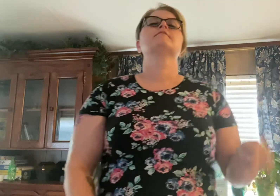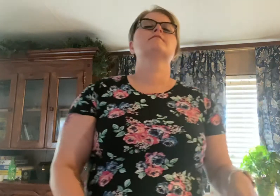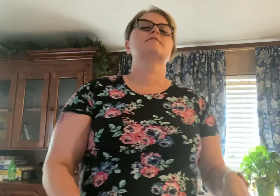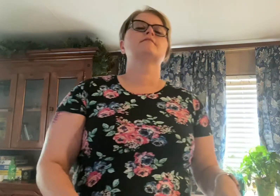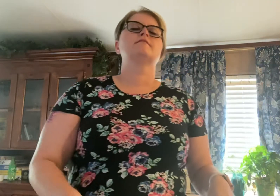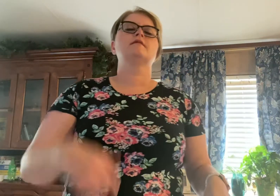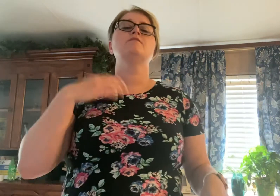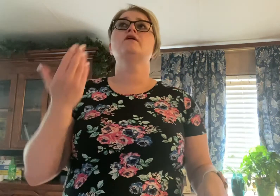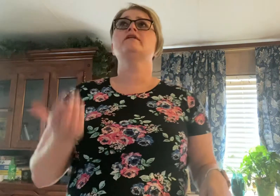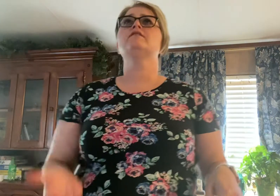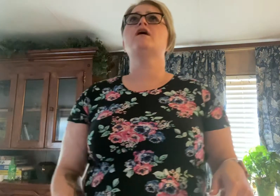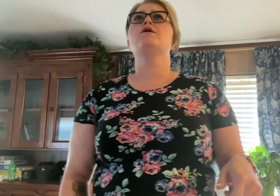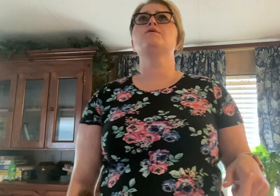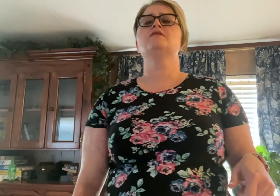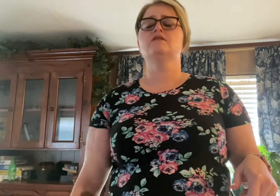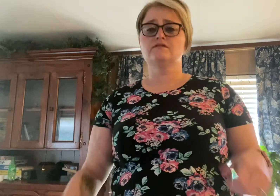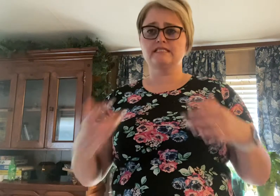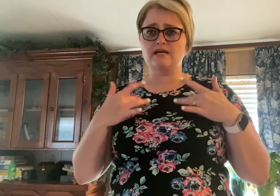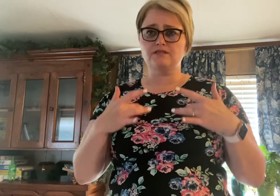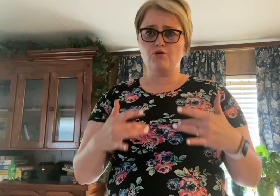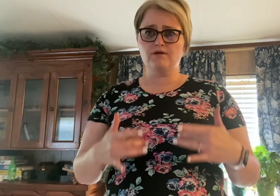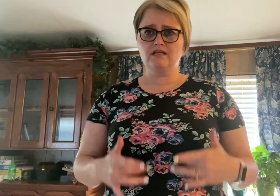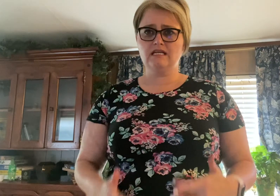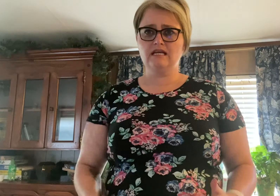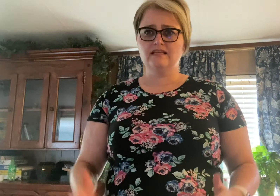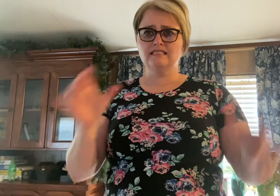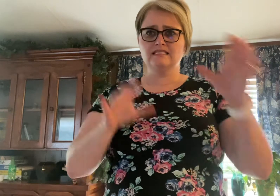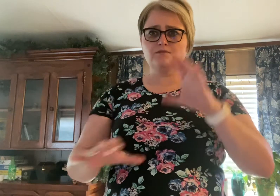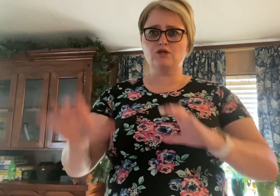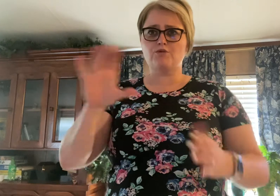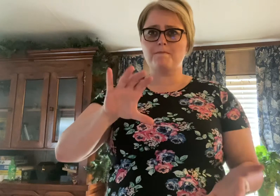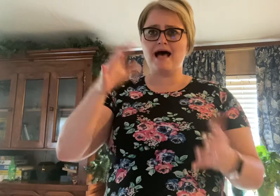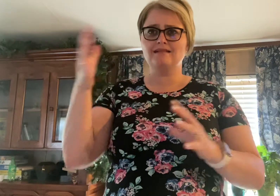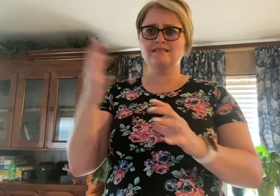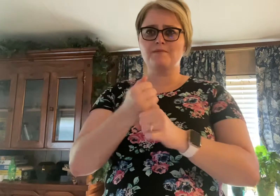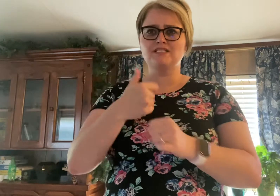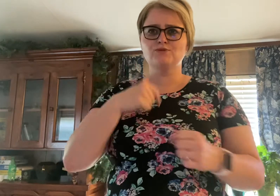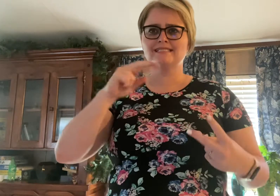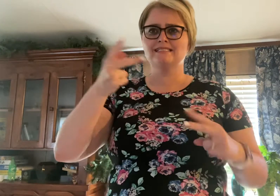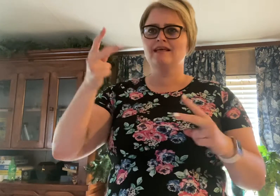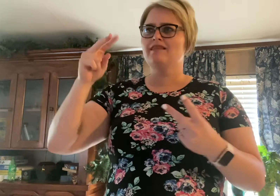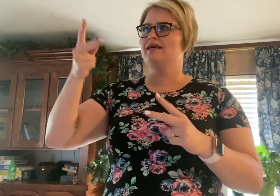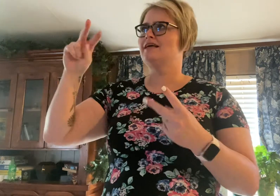I'm running low, I'm serotonin Chemical imbalance got me twisting things